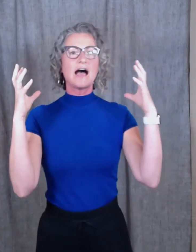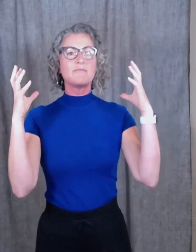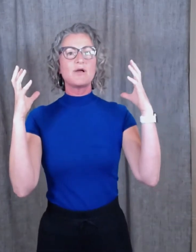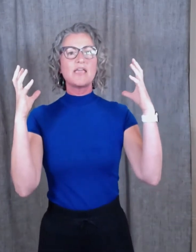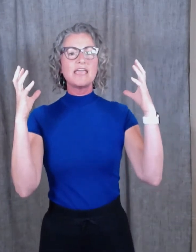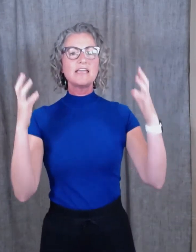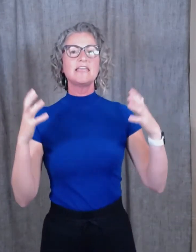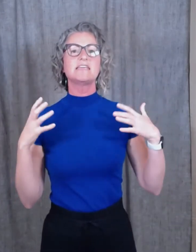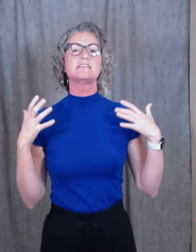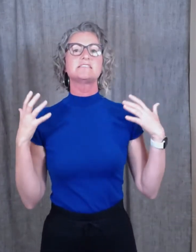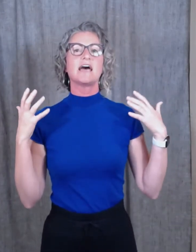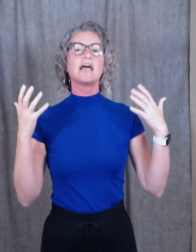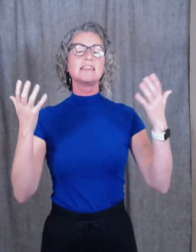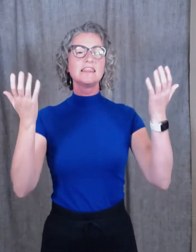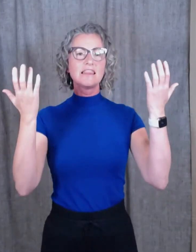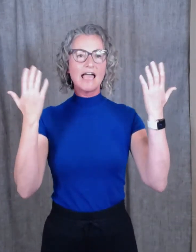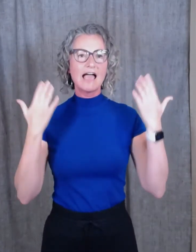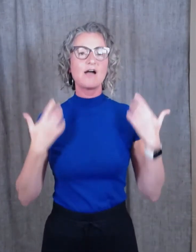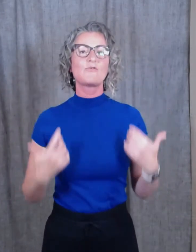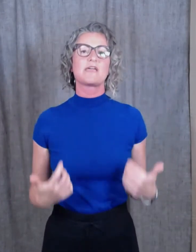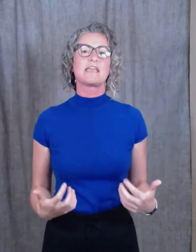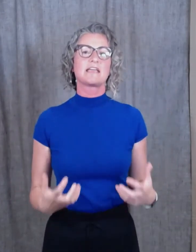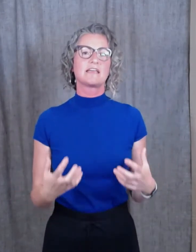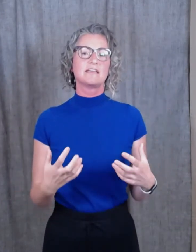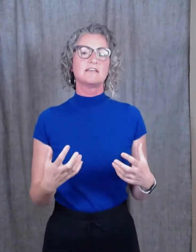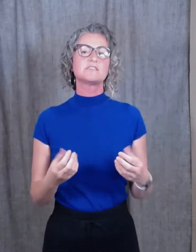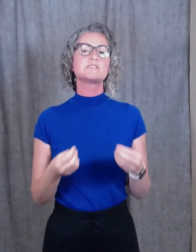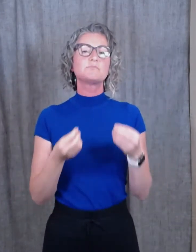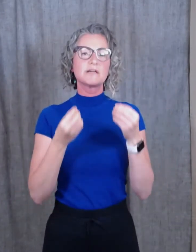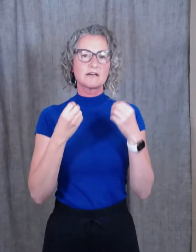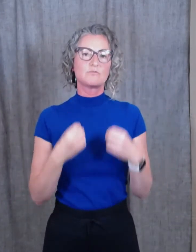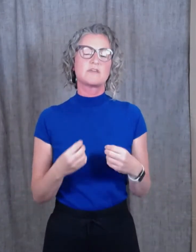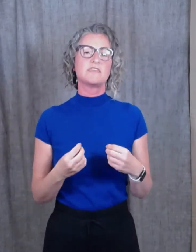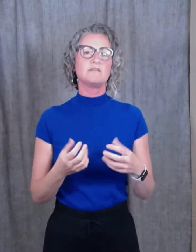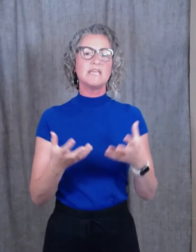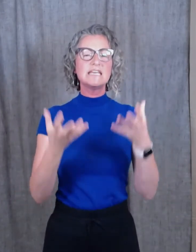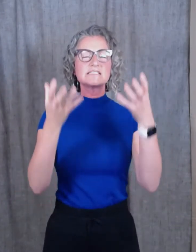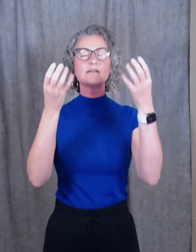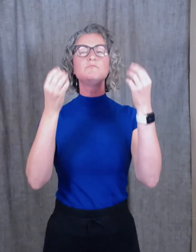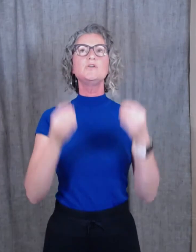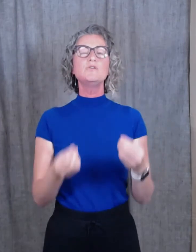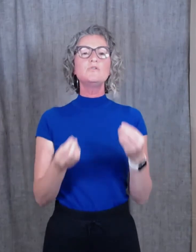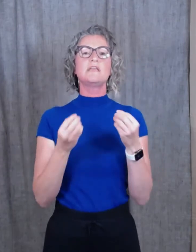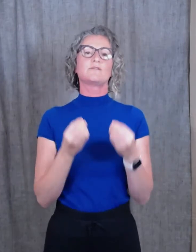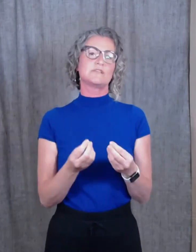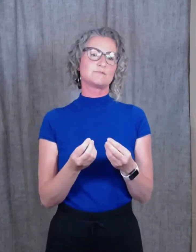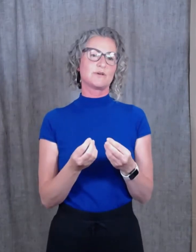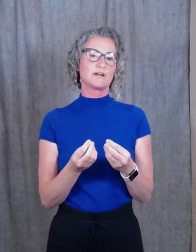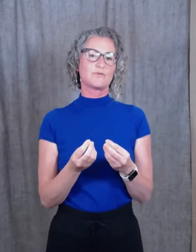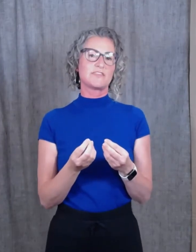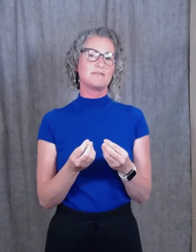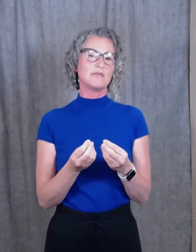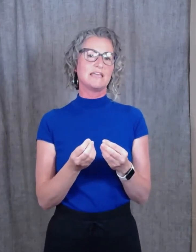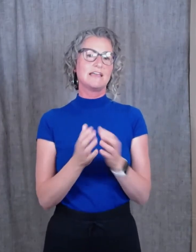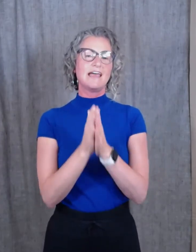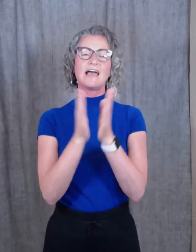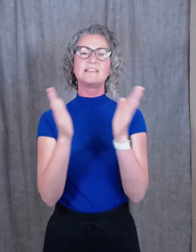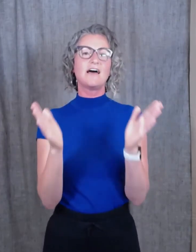It is allowing spirit within me. It is communing with spirit within me. I love